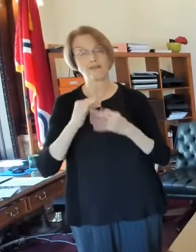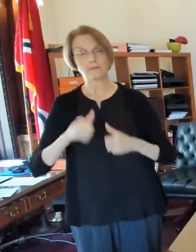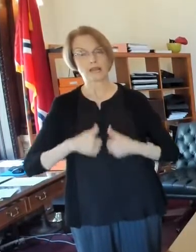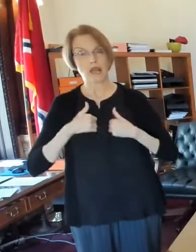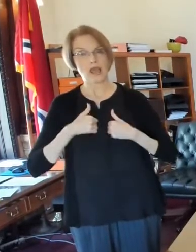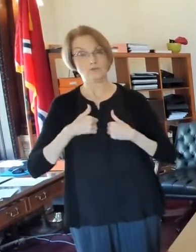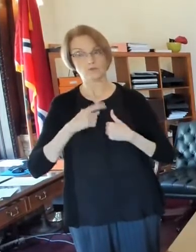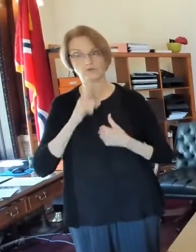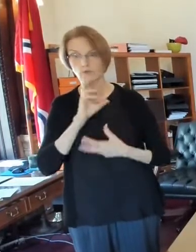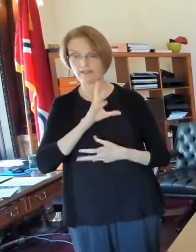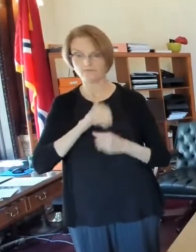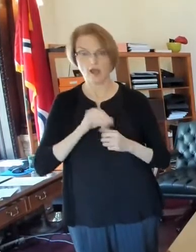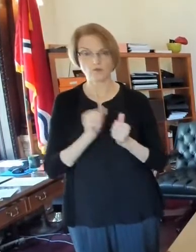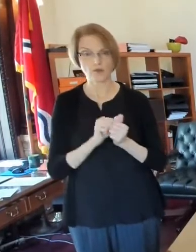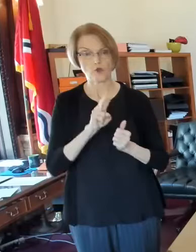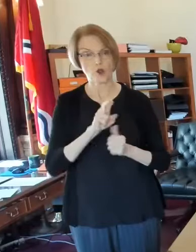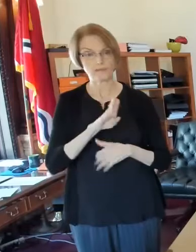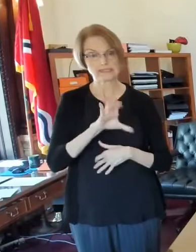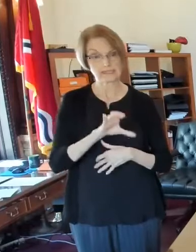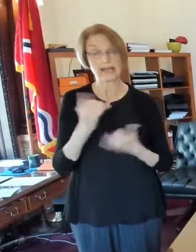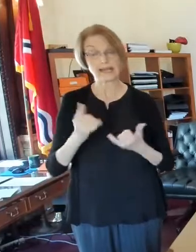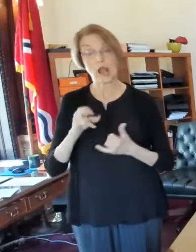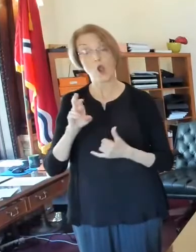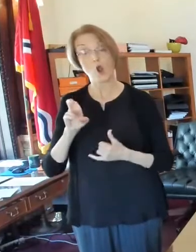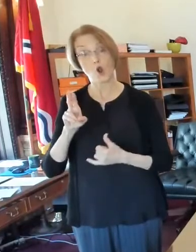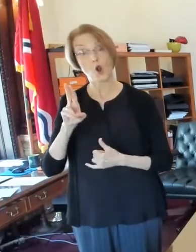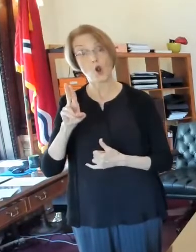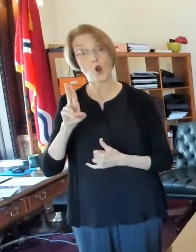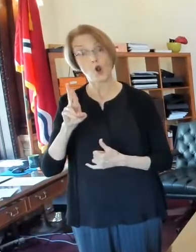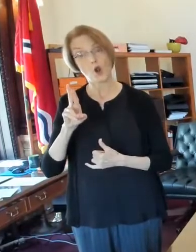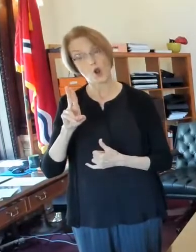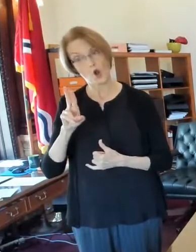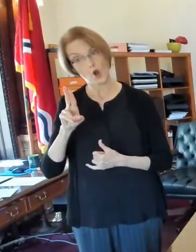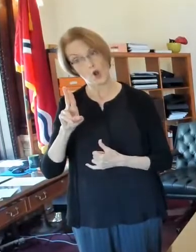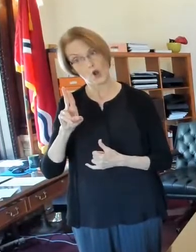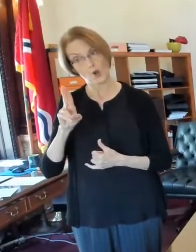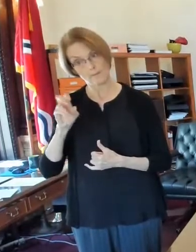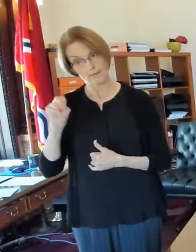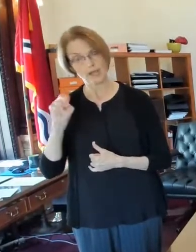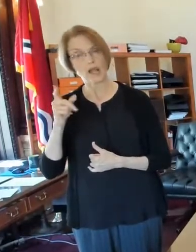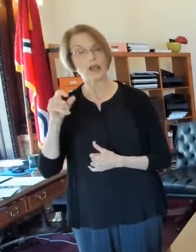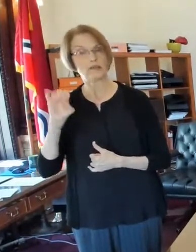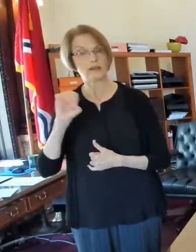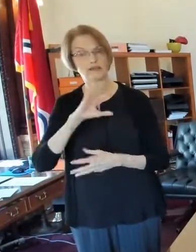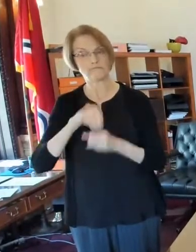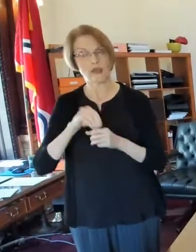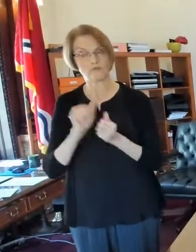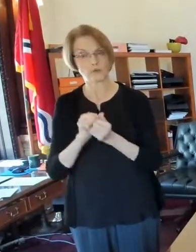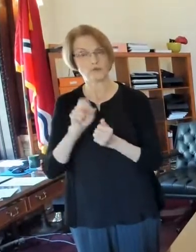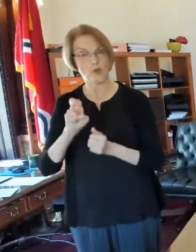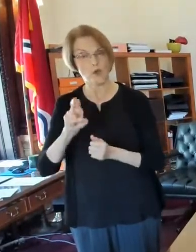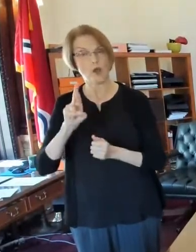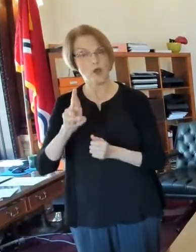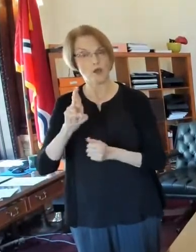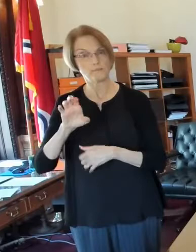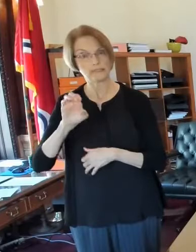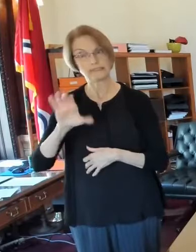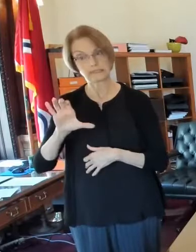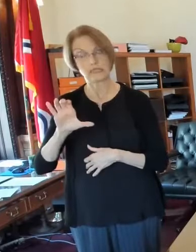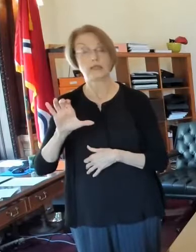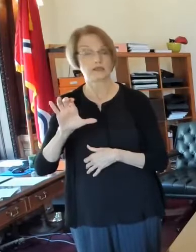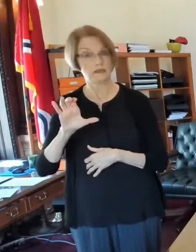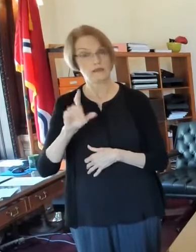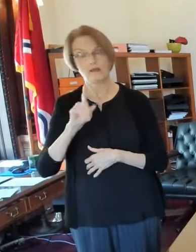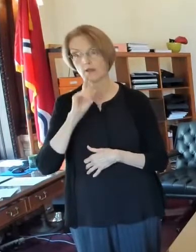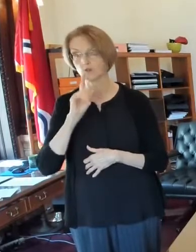with RBC. The urban league is now involved with RBC and has really helped take this to a